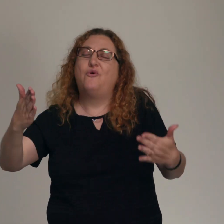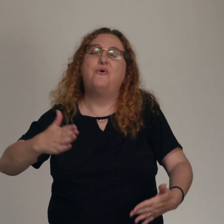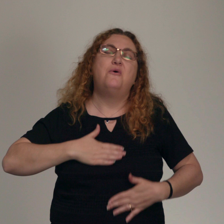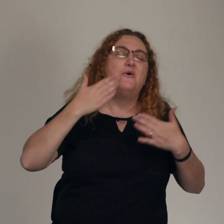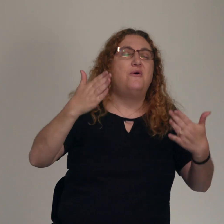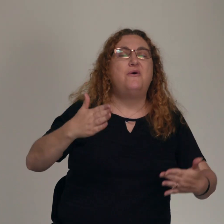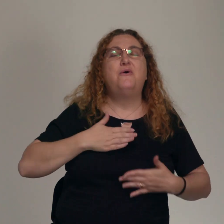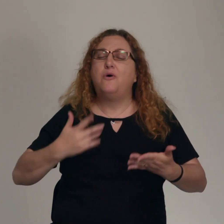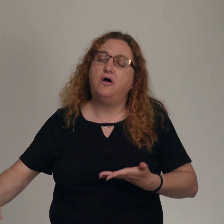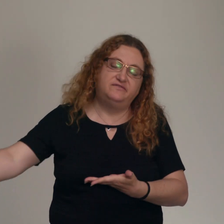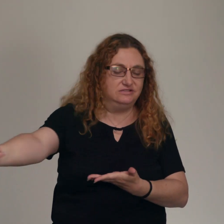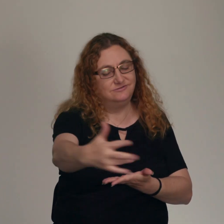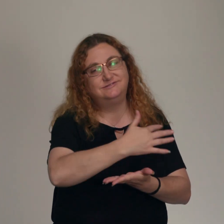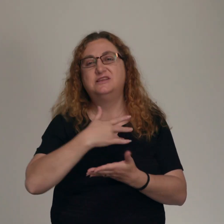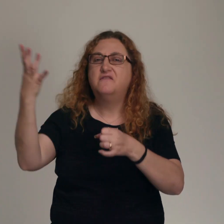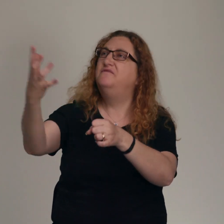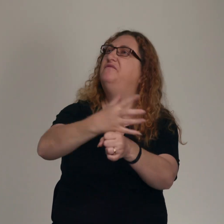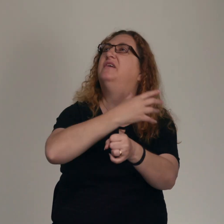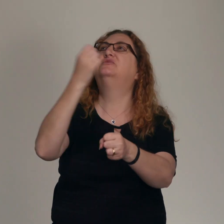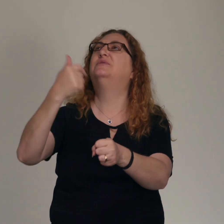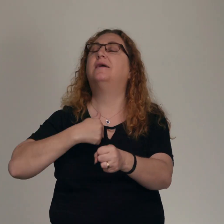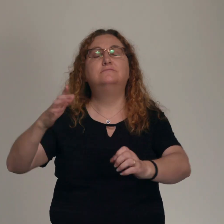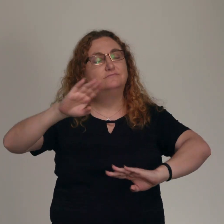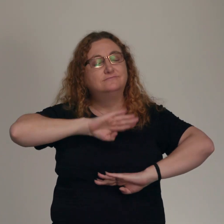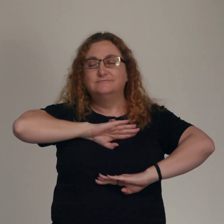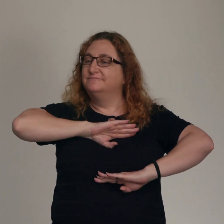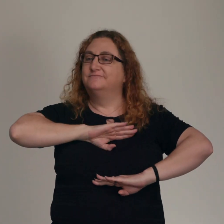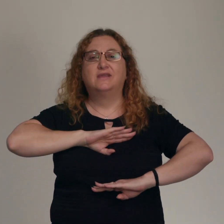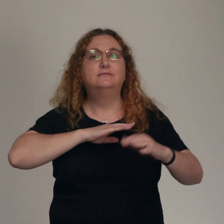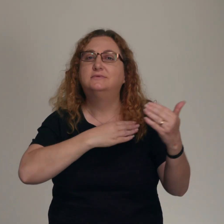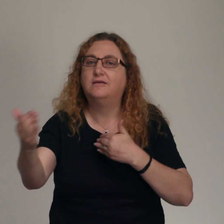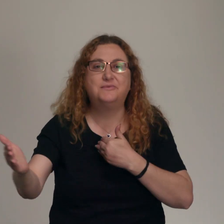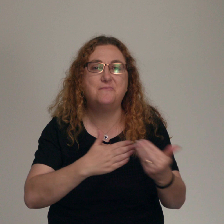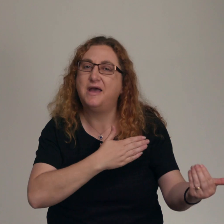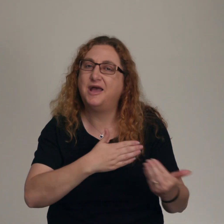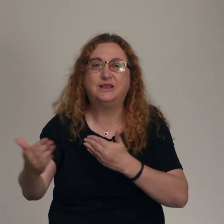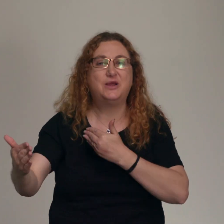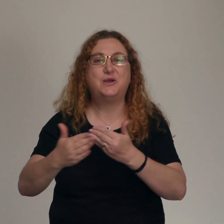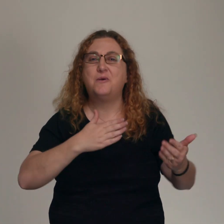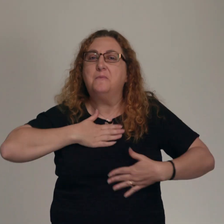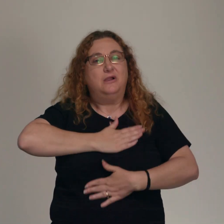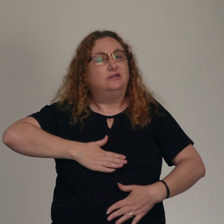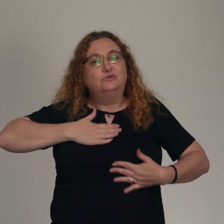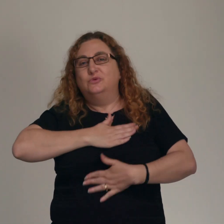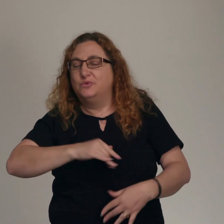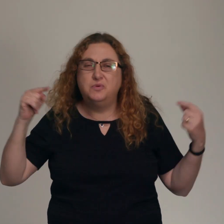harvest in the victory oh lord no matter the pleasure or pain